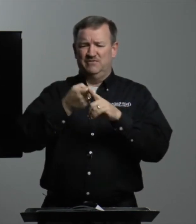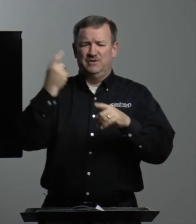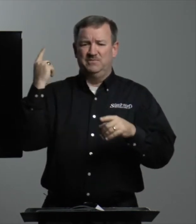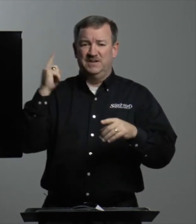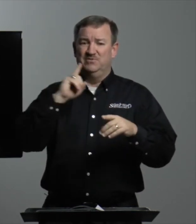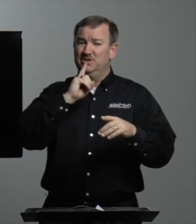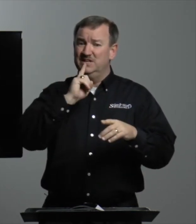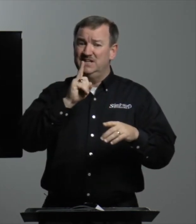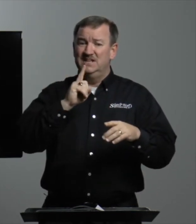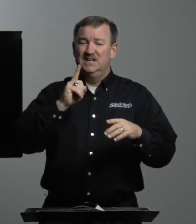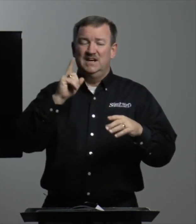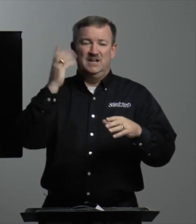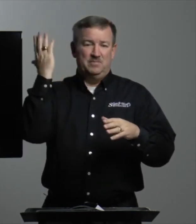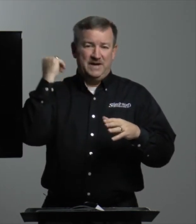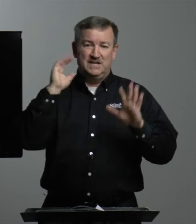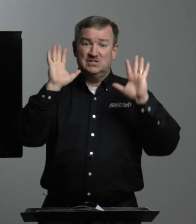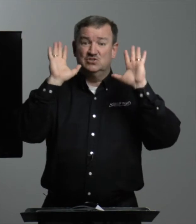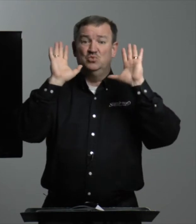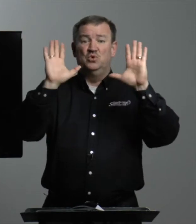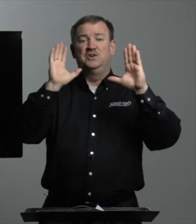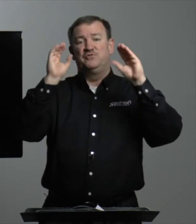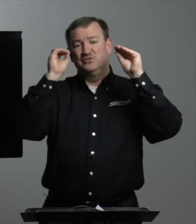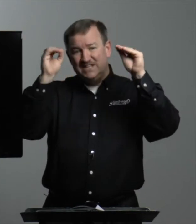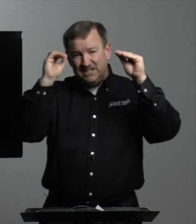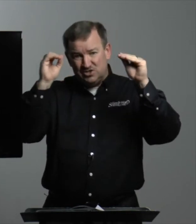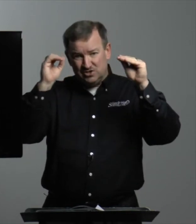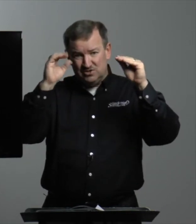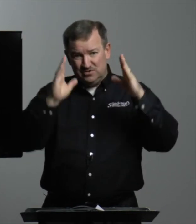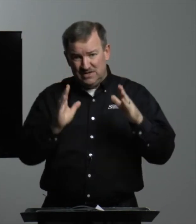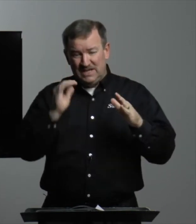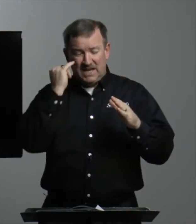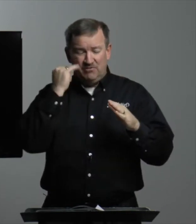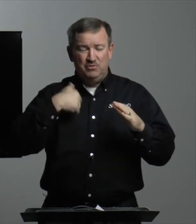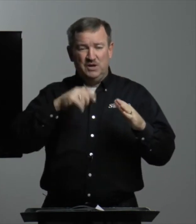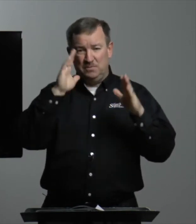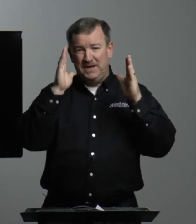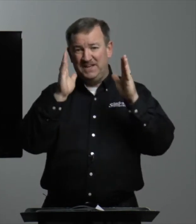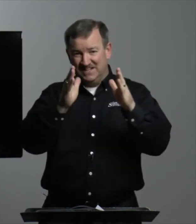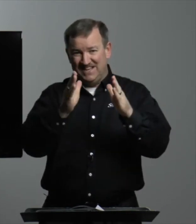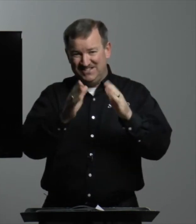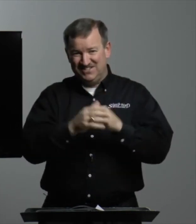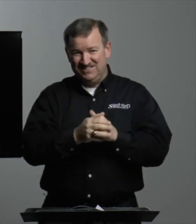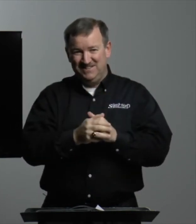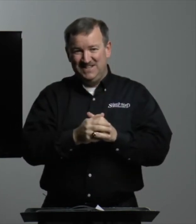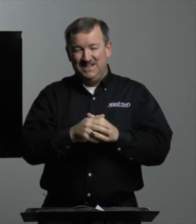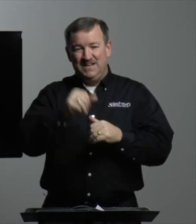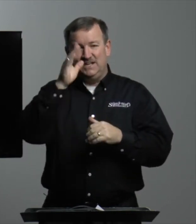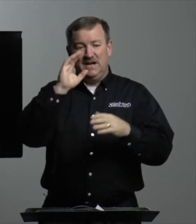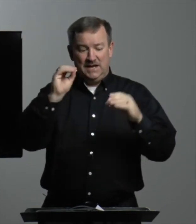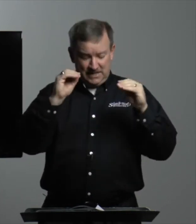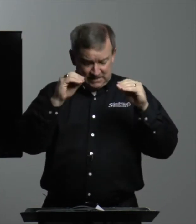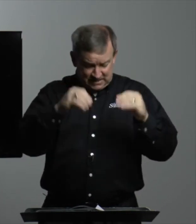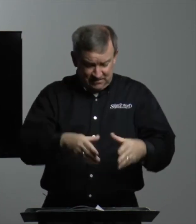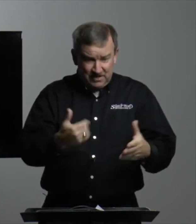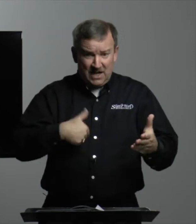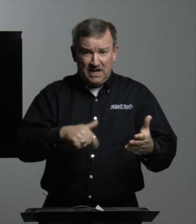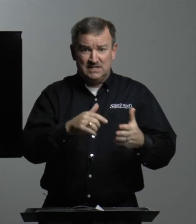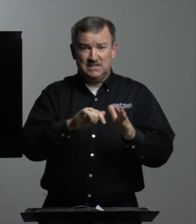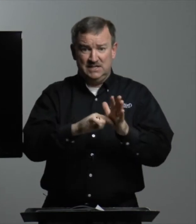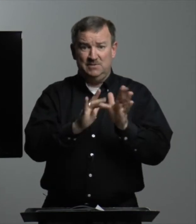from there, really. The past is a wonderful teacher if we are paying attention. And God has given us in